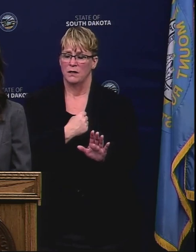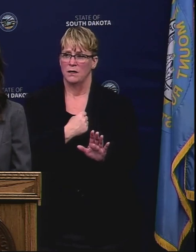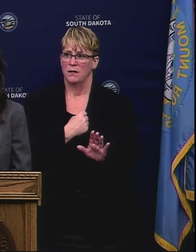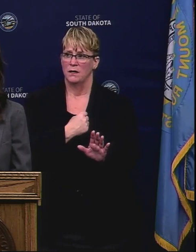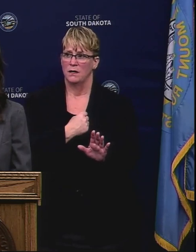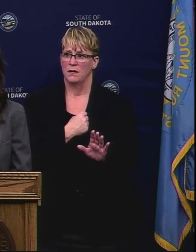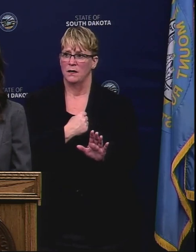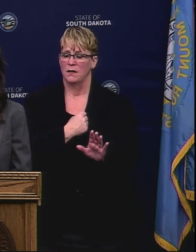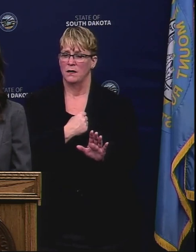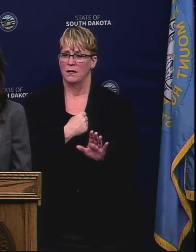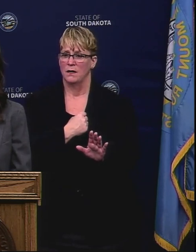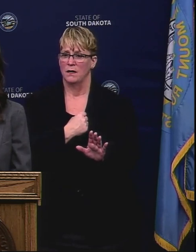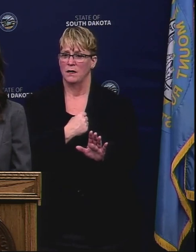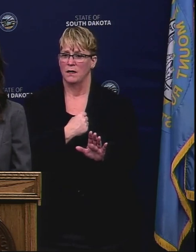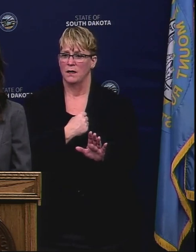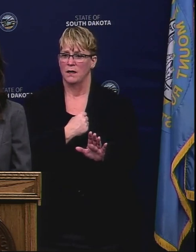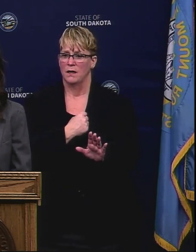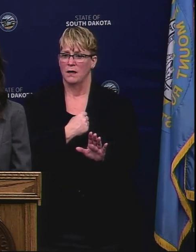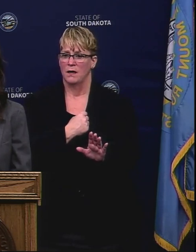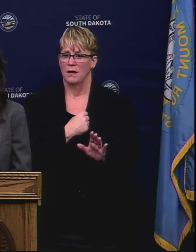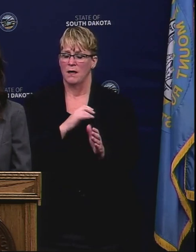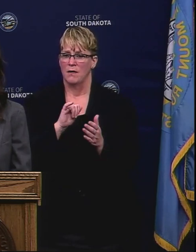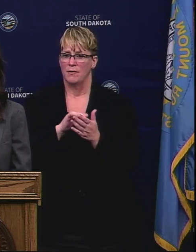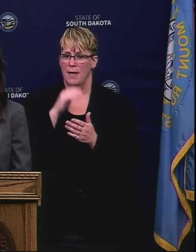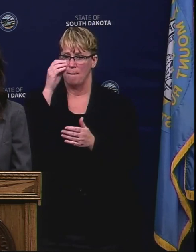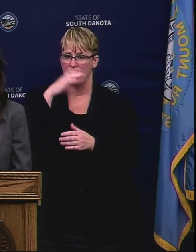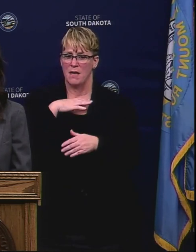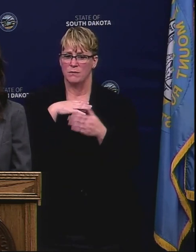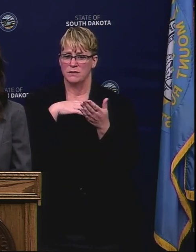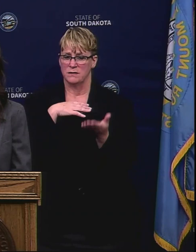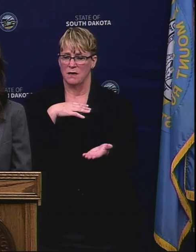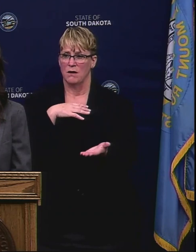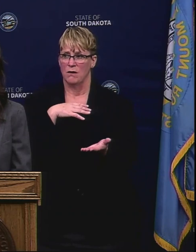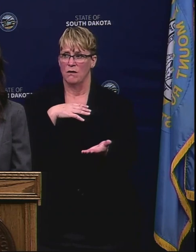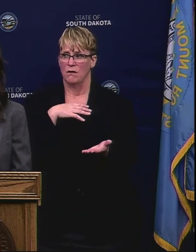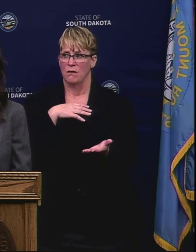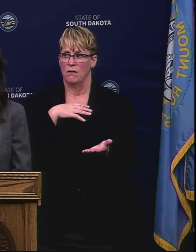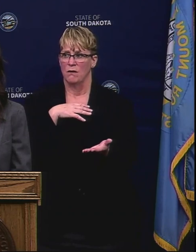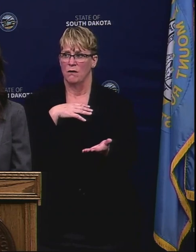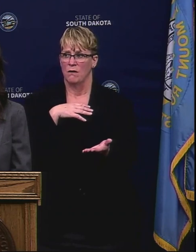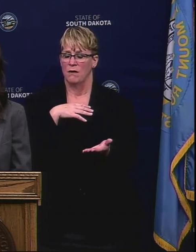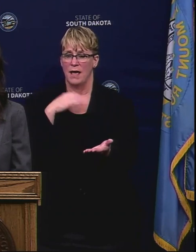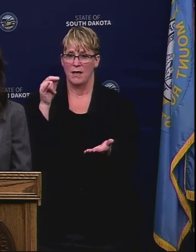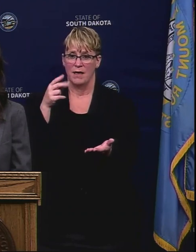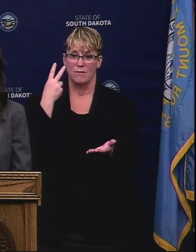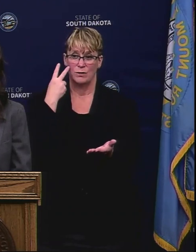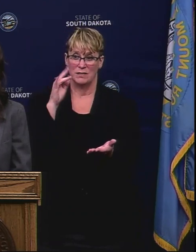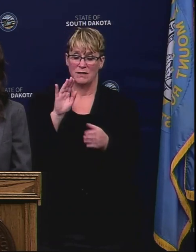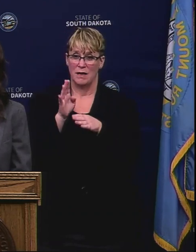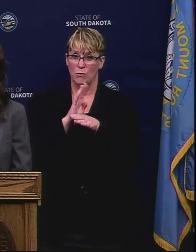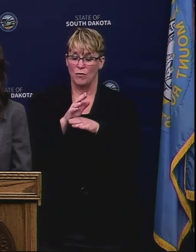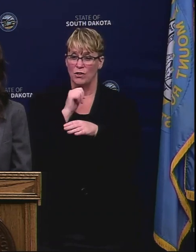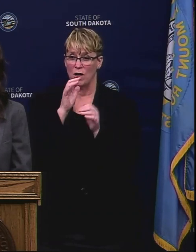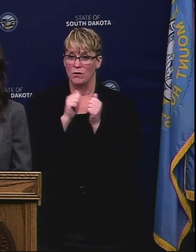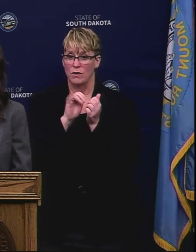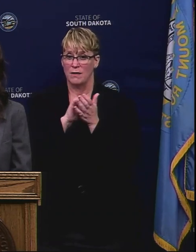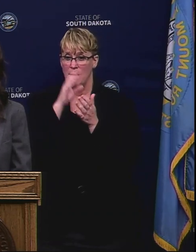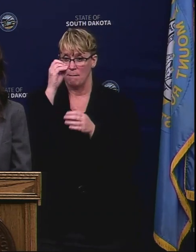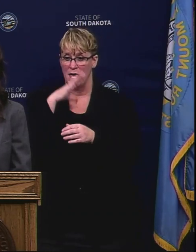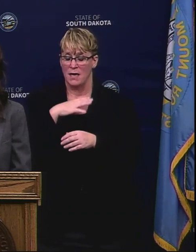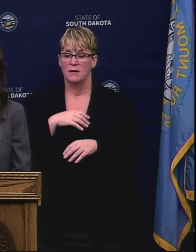bus, and he was there. We all got, you know, have you seen it or talked to him about it or?